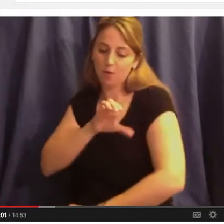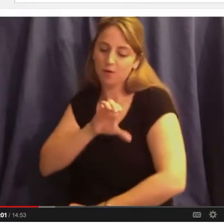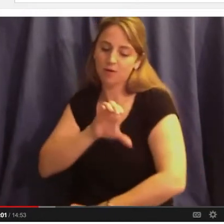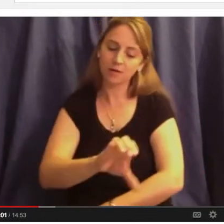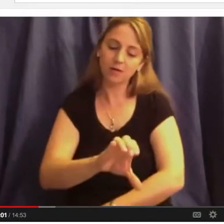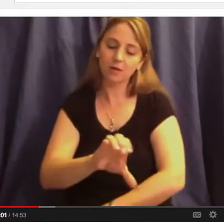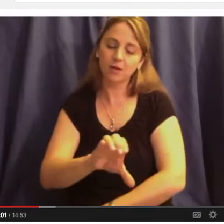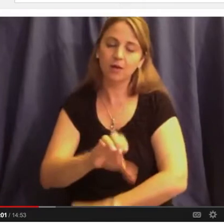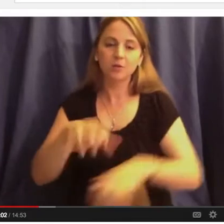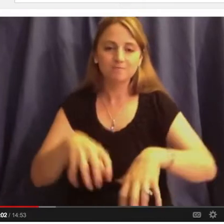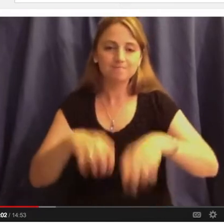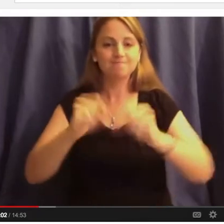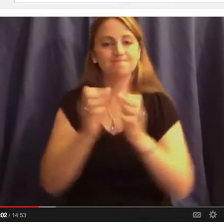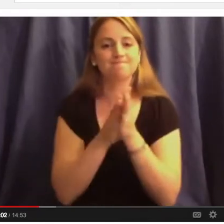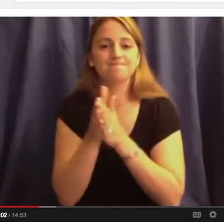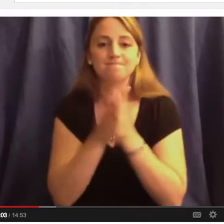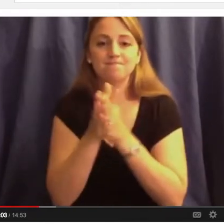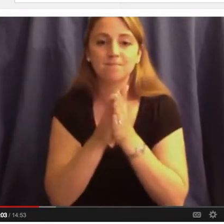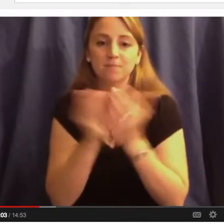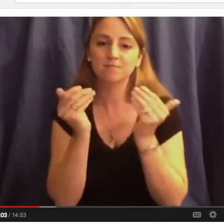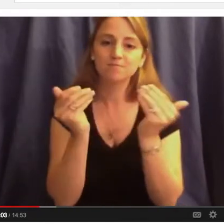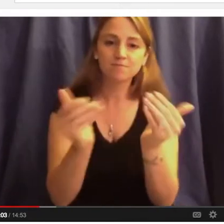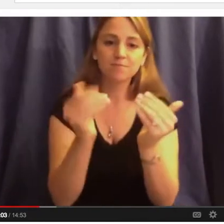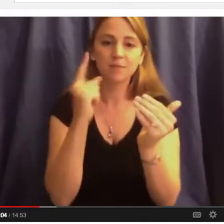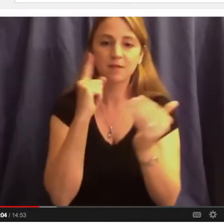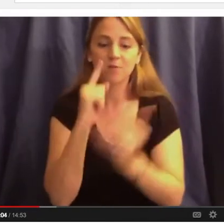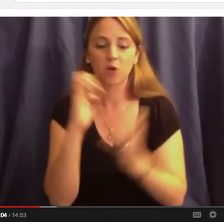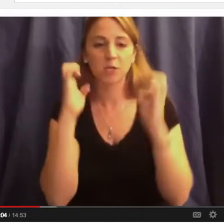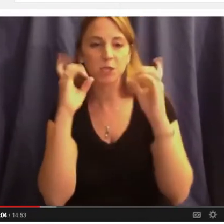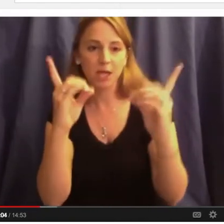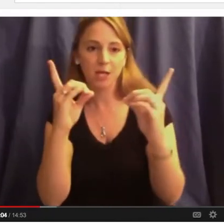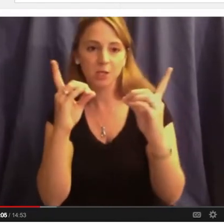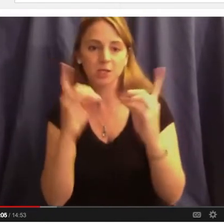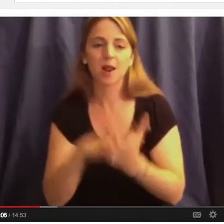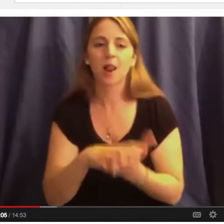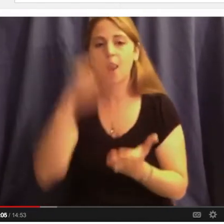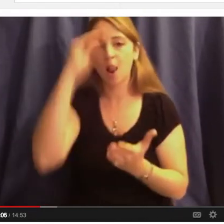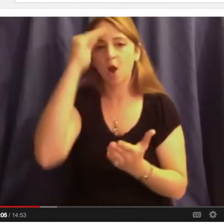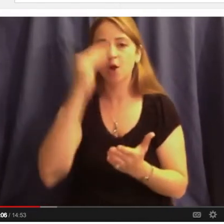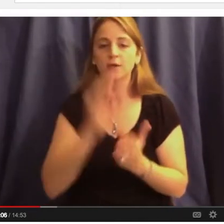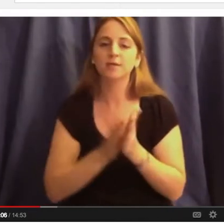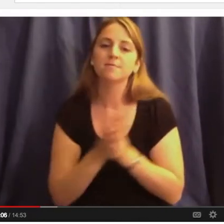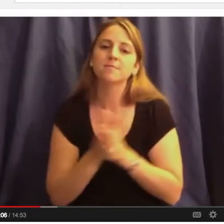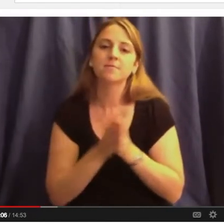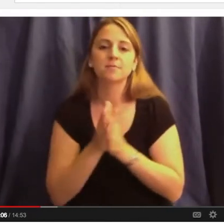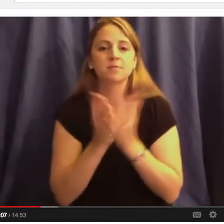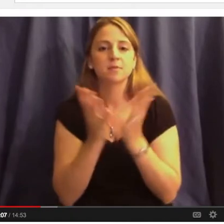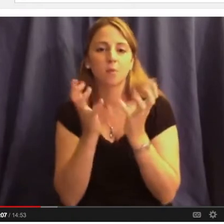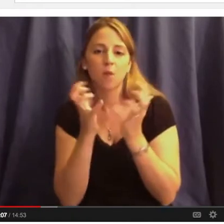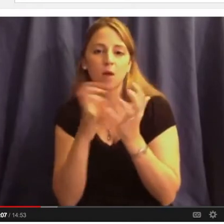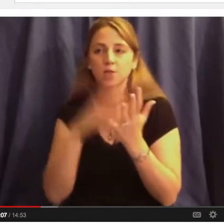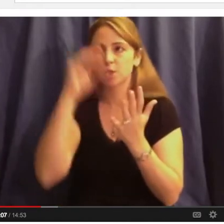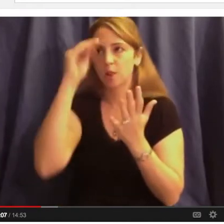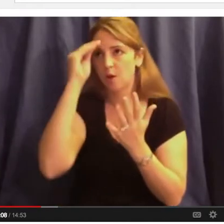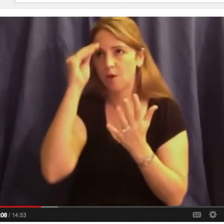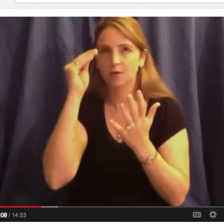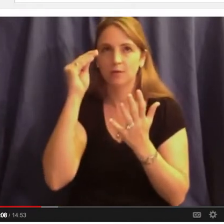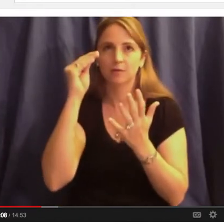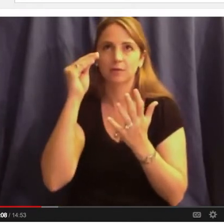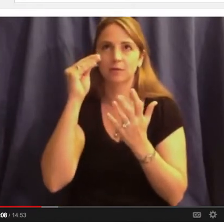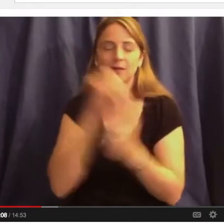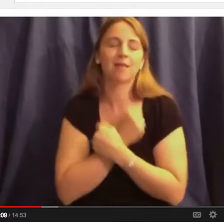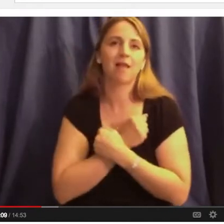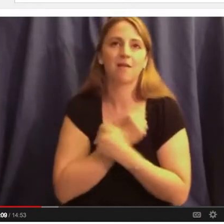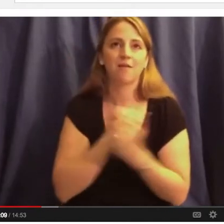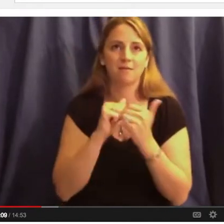ownership of their education. They can be taught to be passionate about wanting to learn and to love the idea of asking